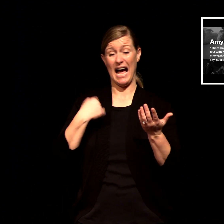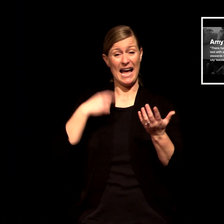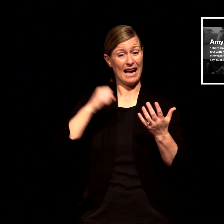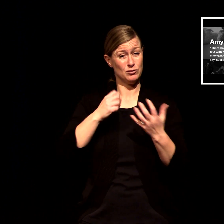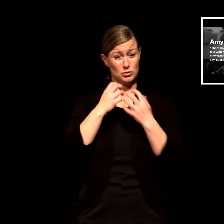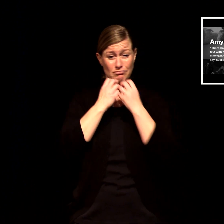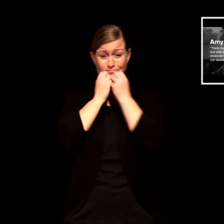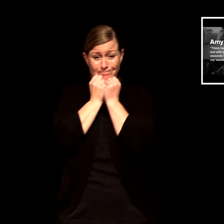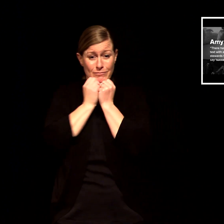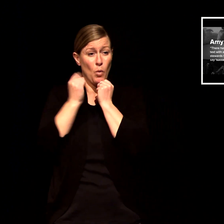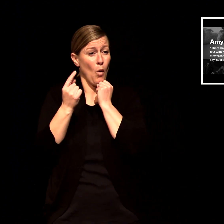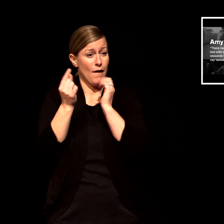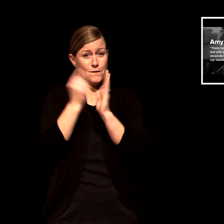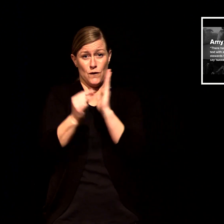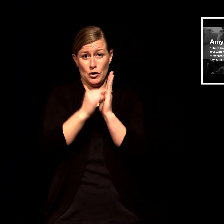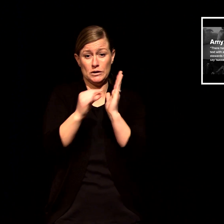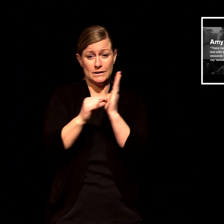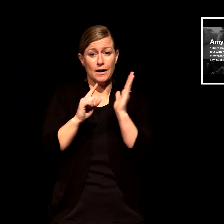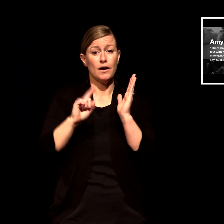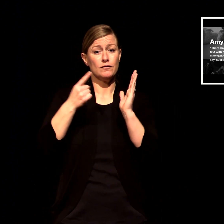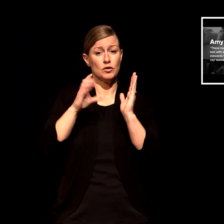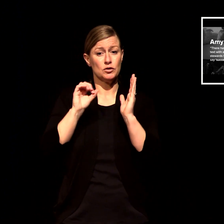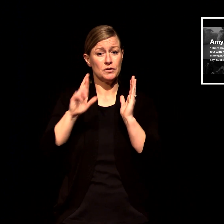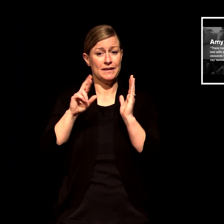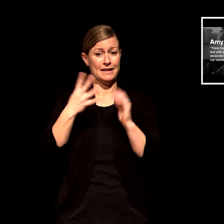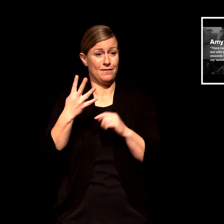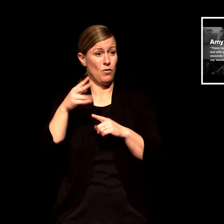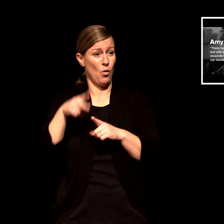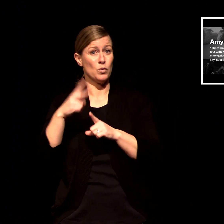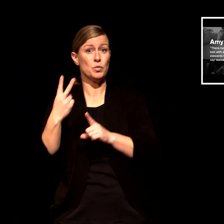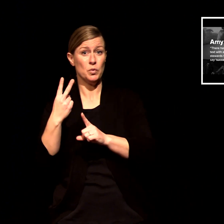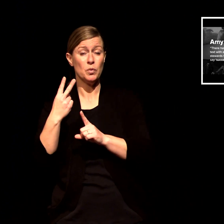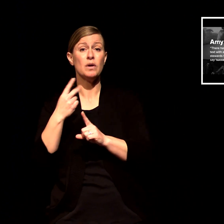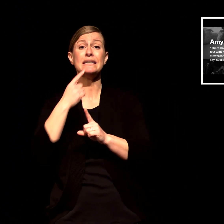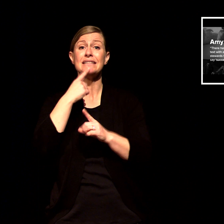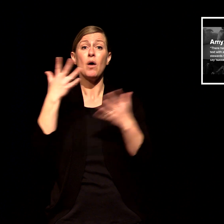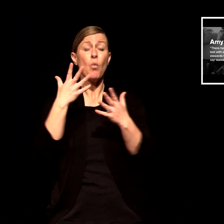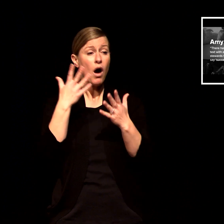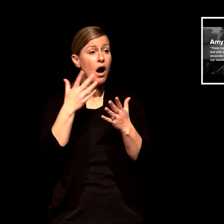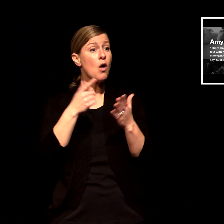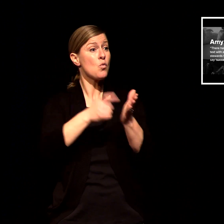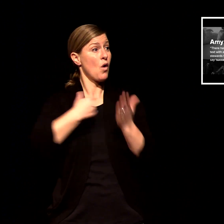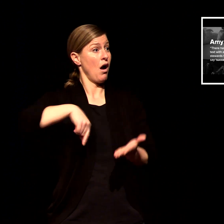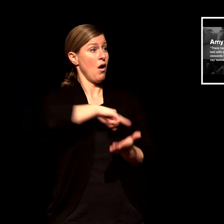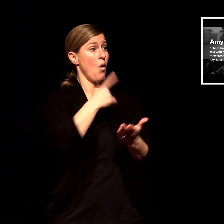4 2 says it is required of stewards that they be found faithful praise god it does not say successful